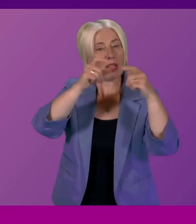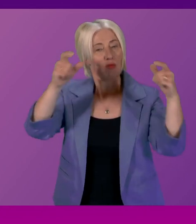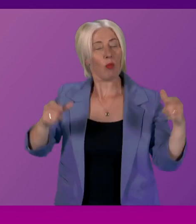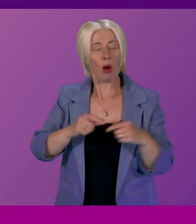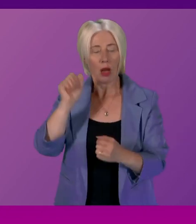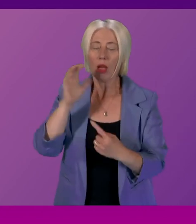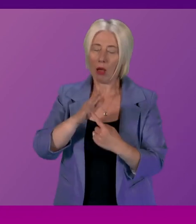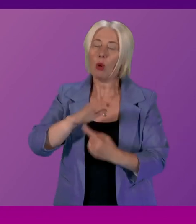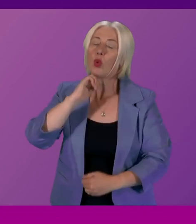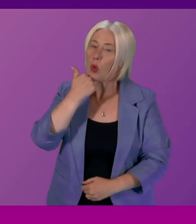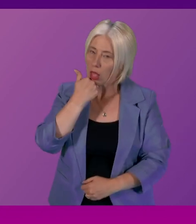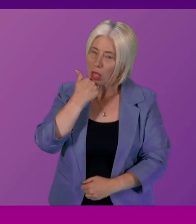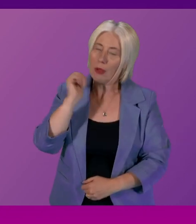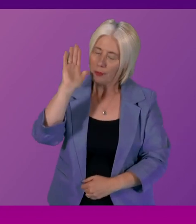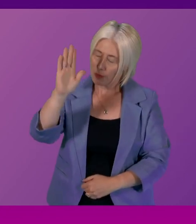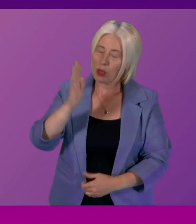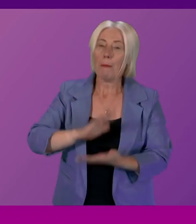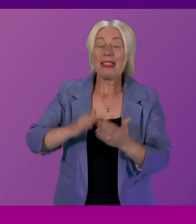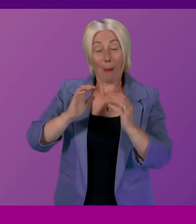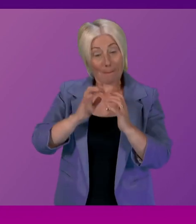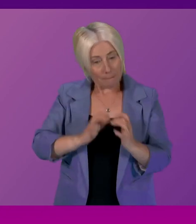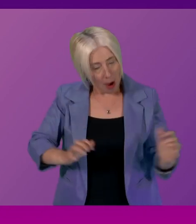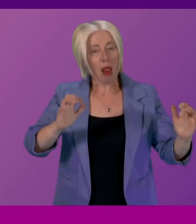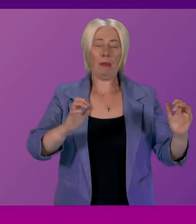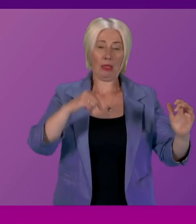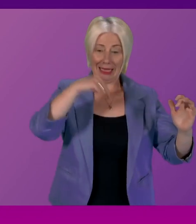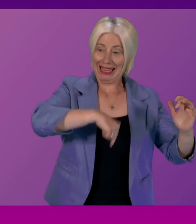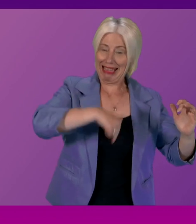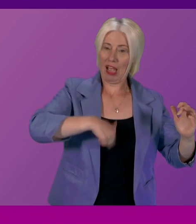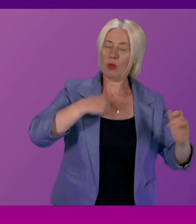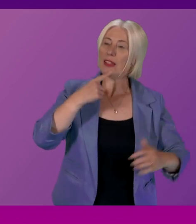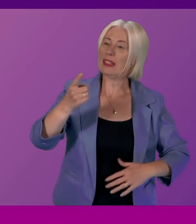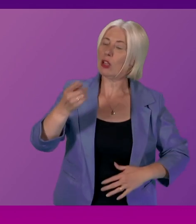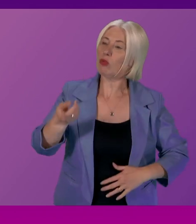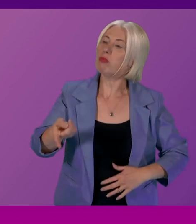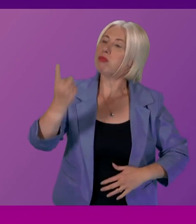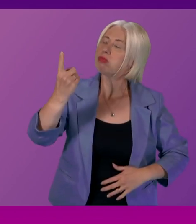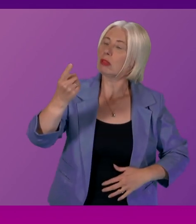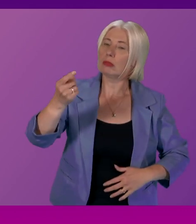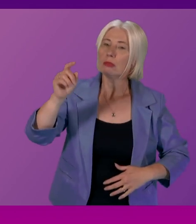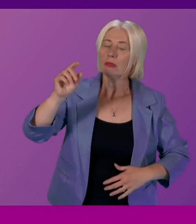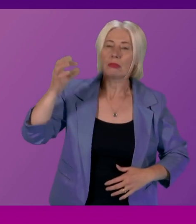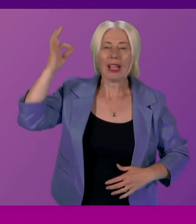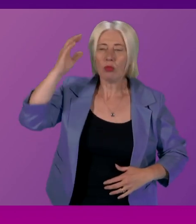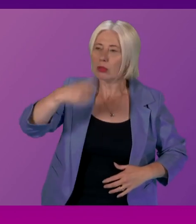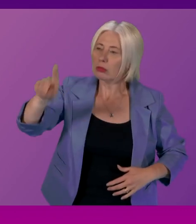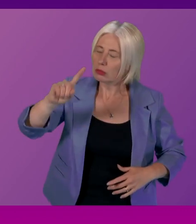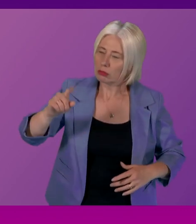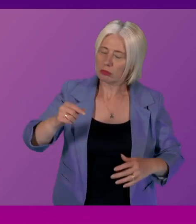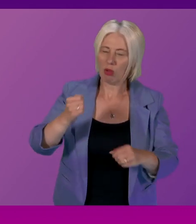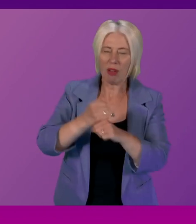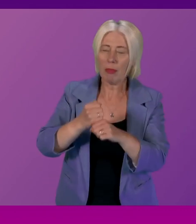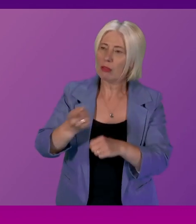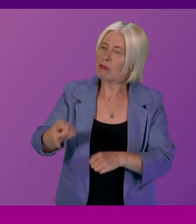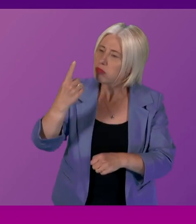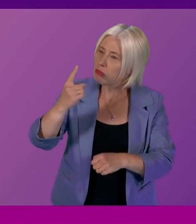that government sorry, forgive me so that Parliament can hold national government to account in relation to those outcomes.